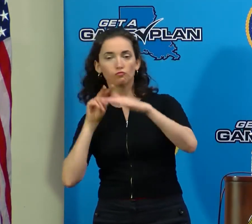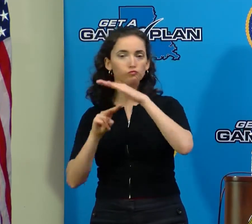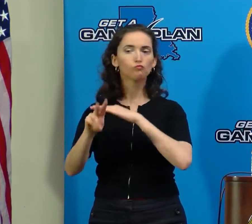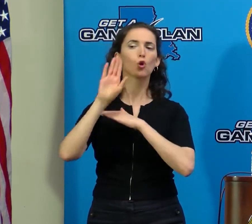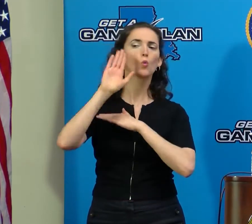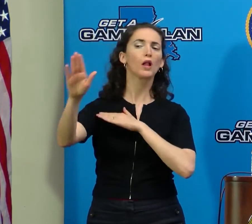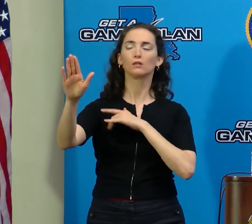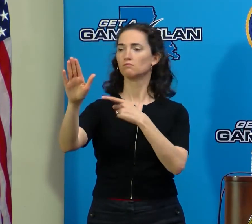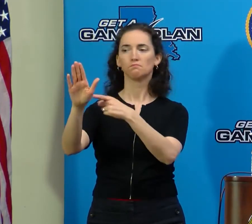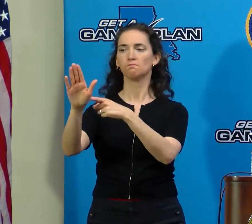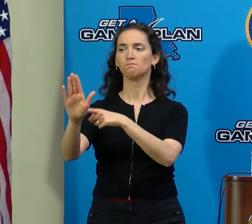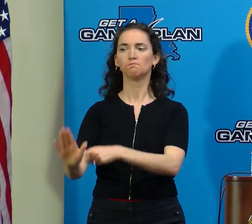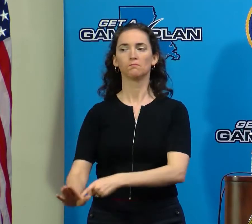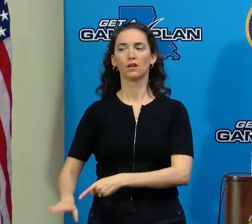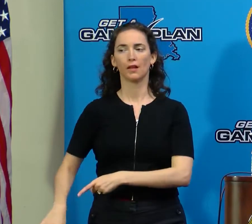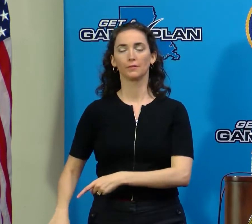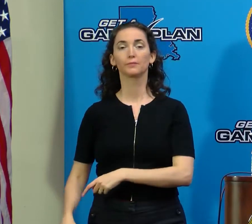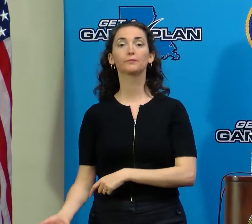concerned about at the present.